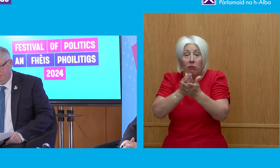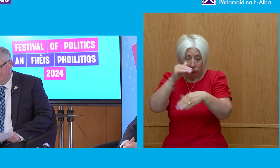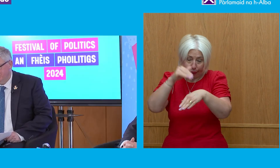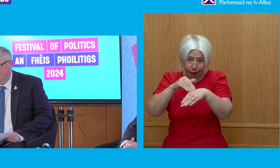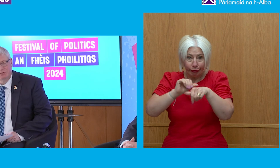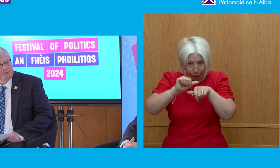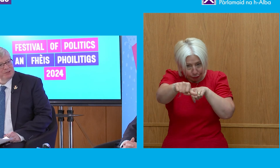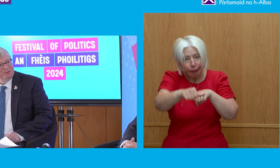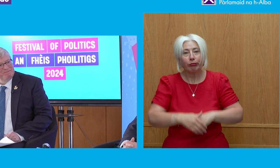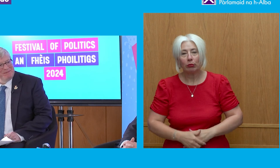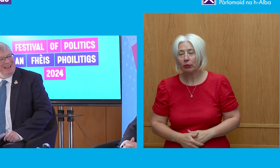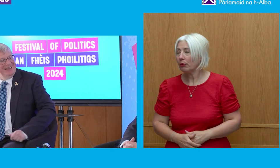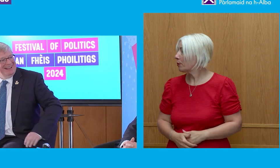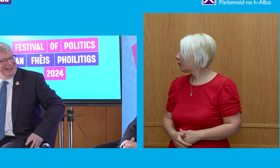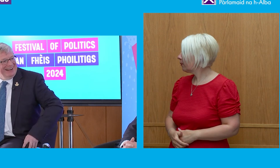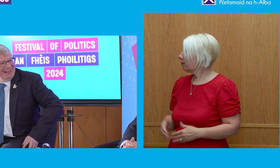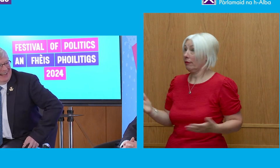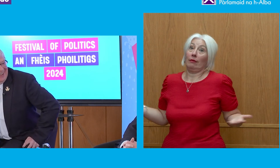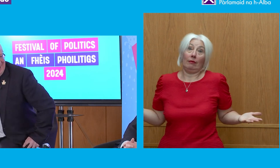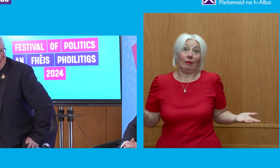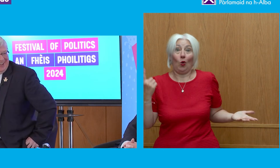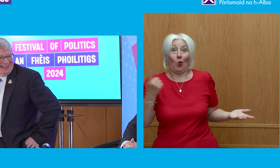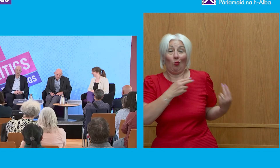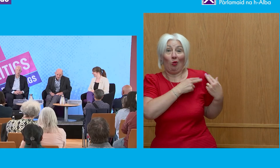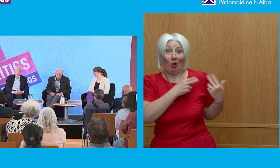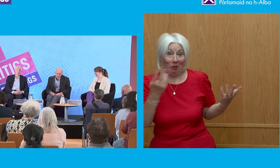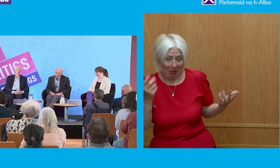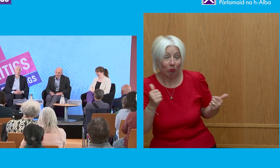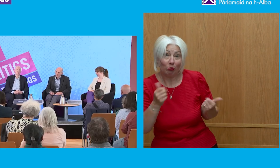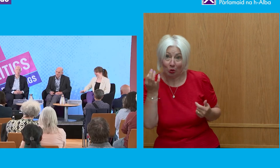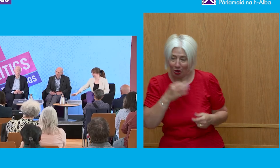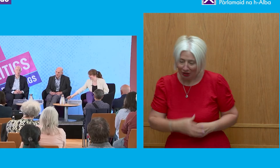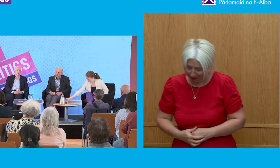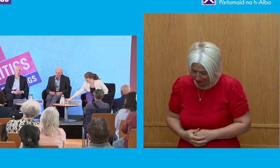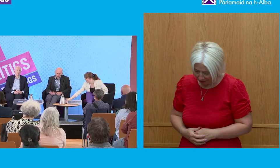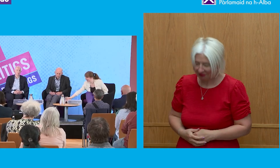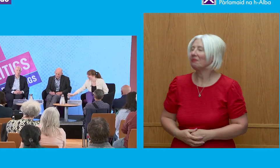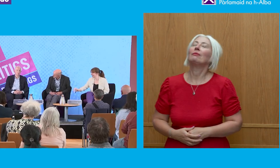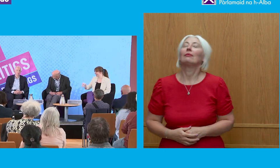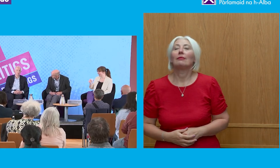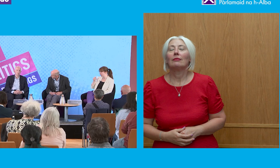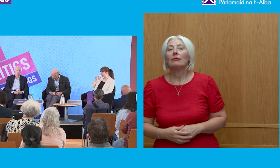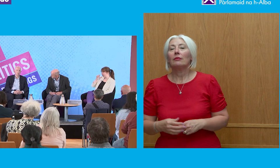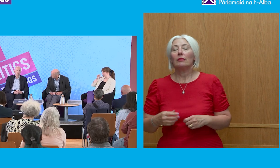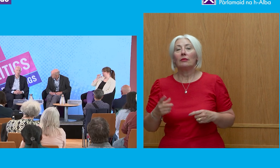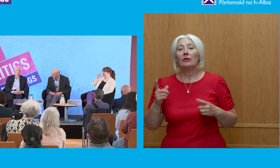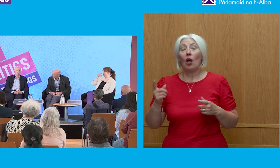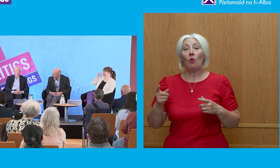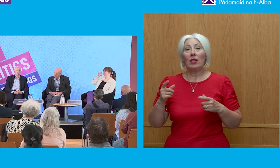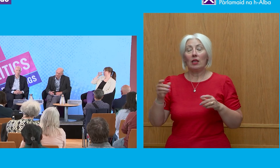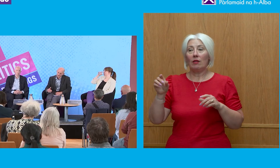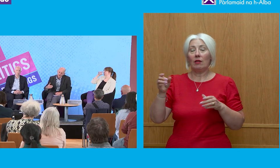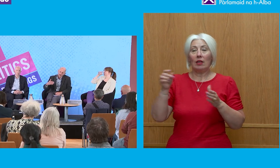So Philip, who's responsible? Well, that's very good question. I think we elect politicians for purpose, so